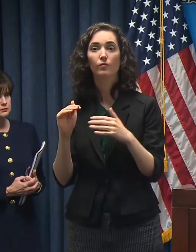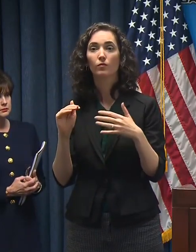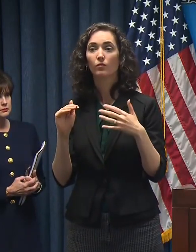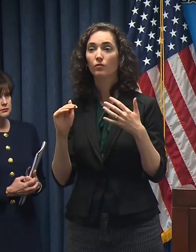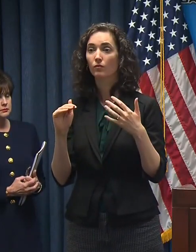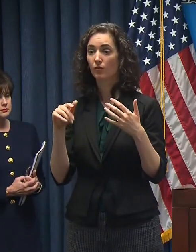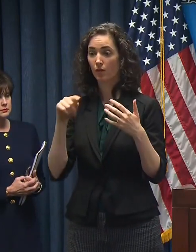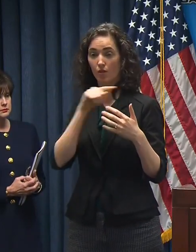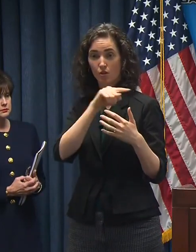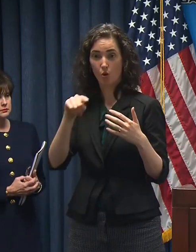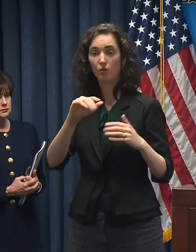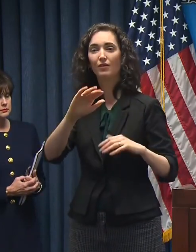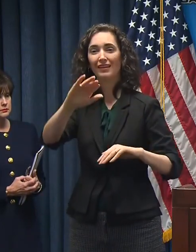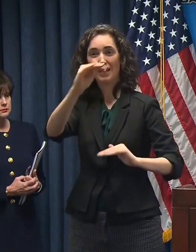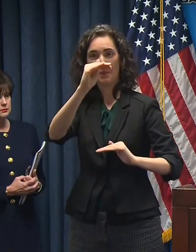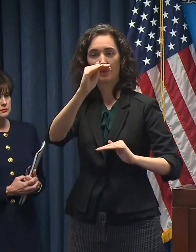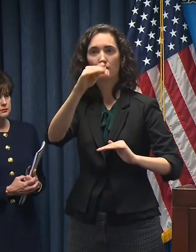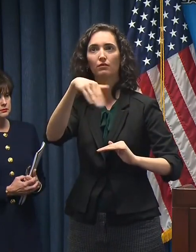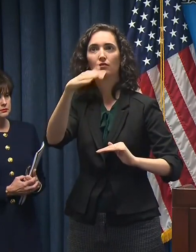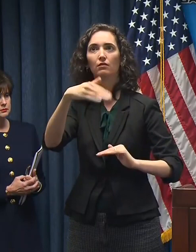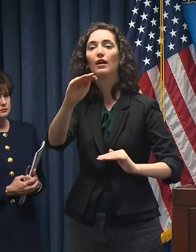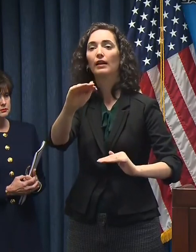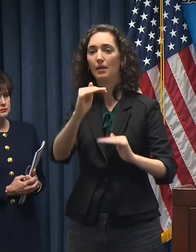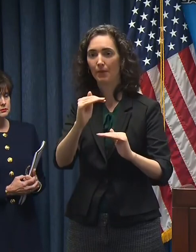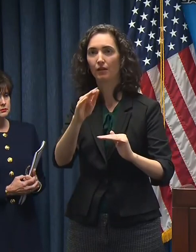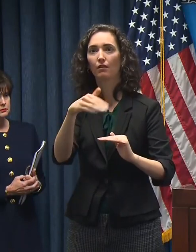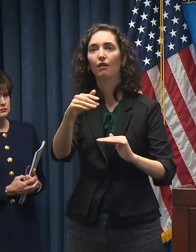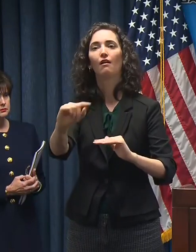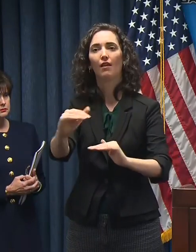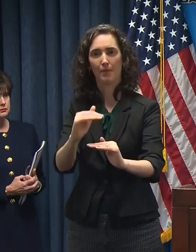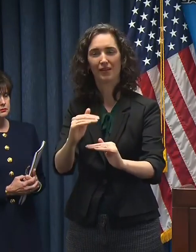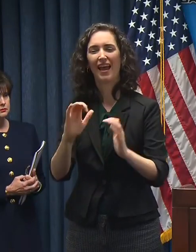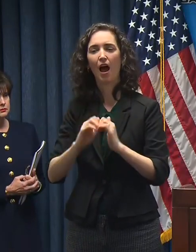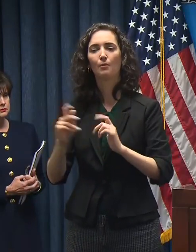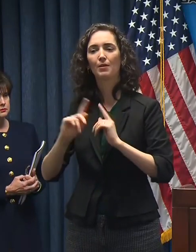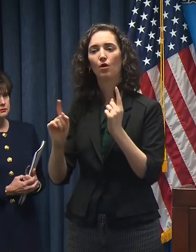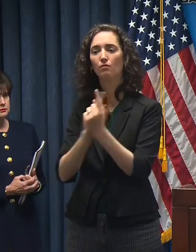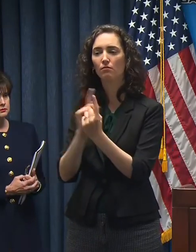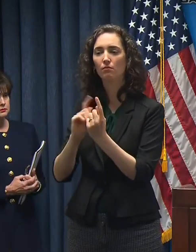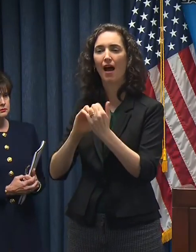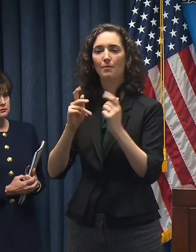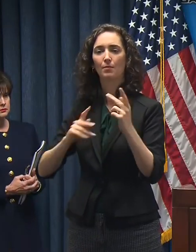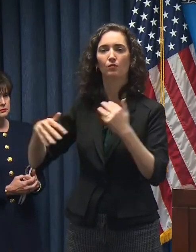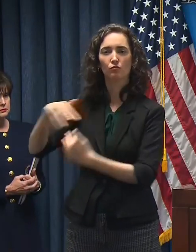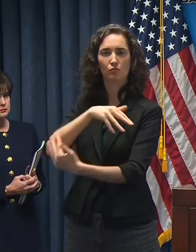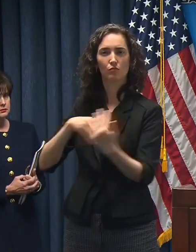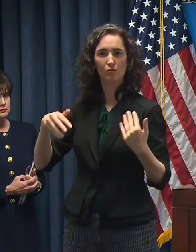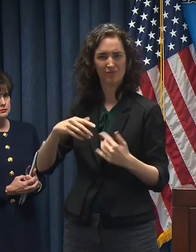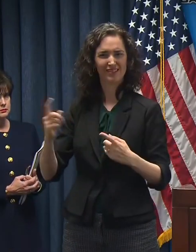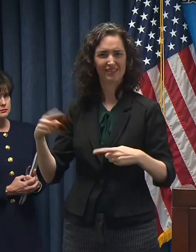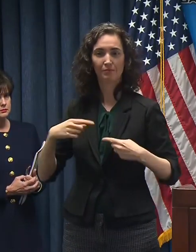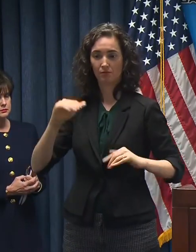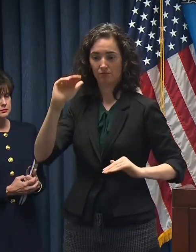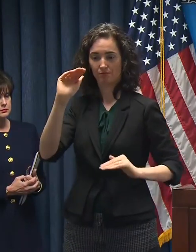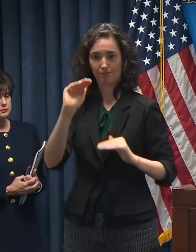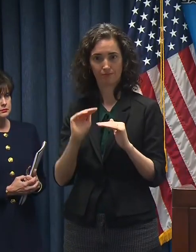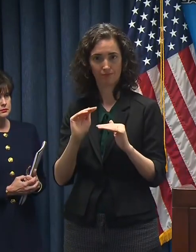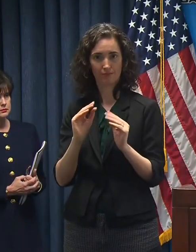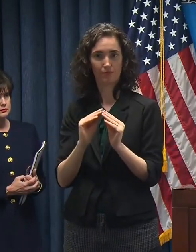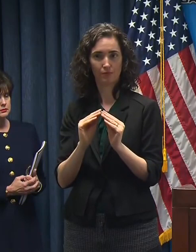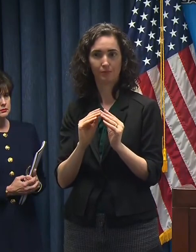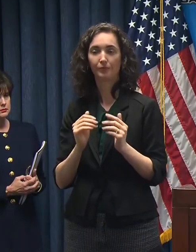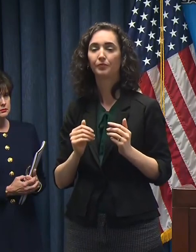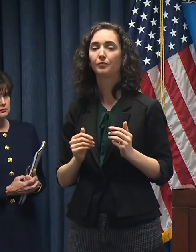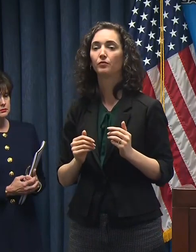restrictive in terms of human contact and movement and so forth over time. So